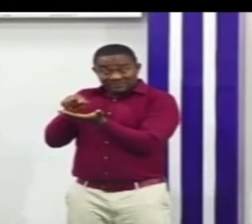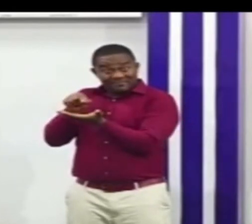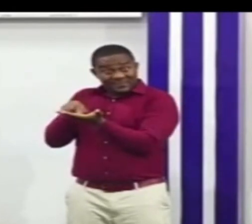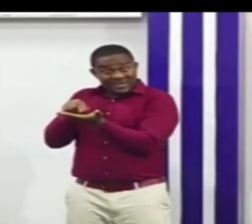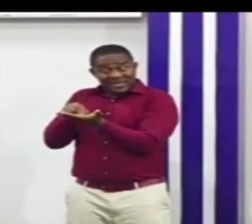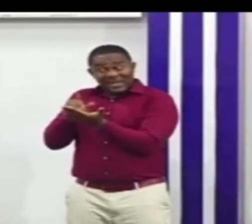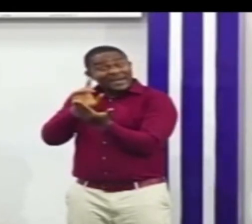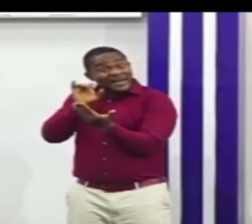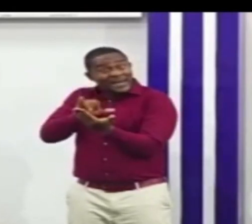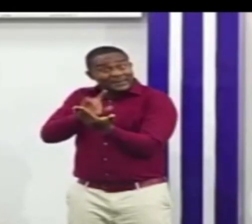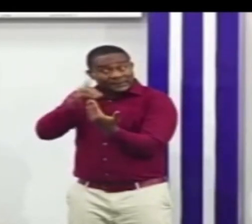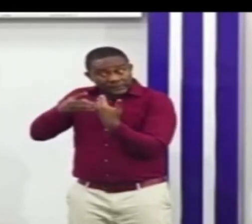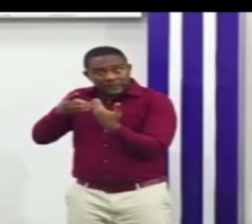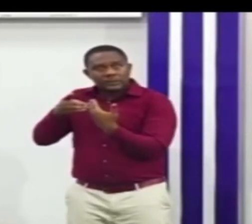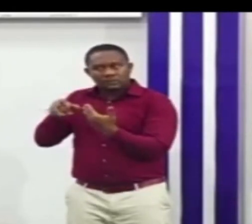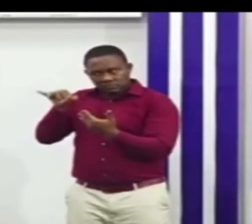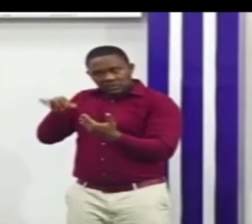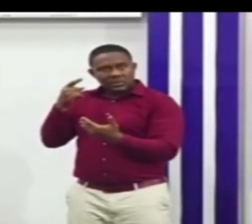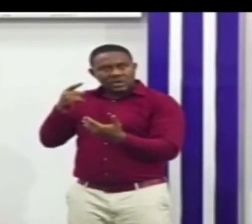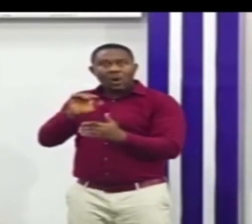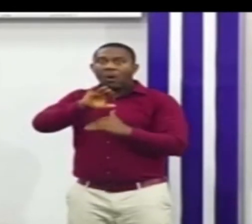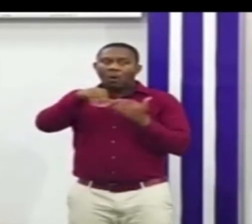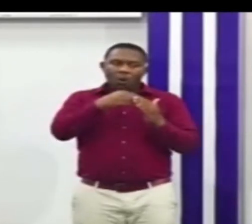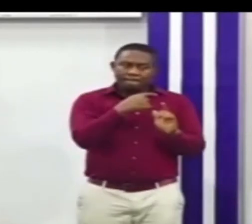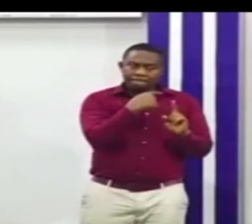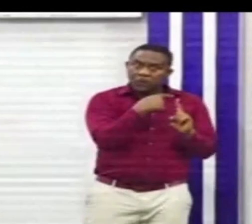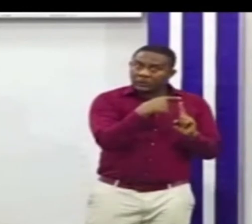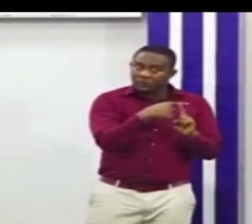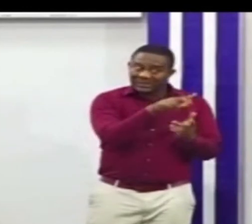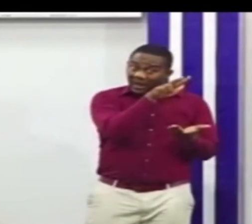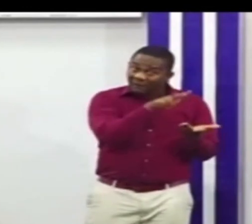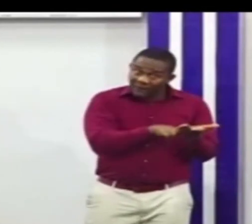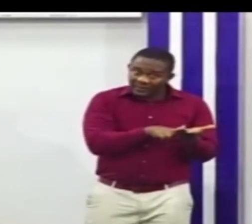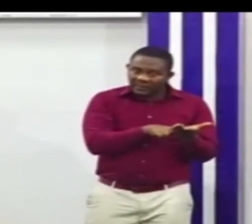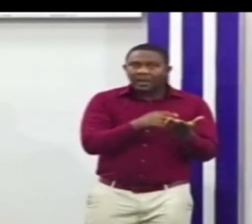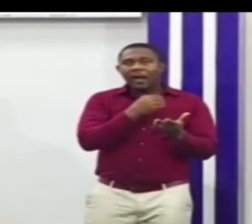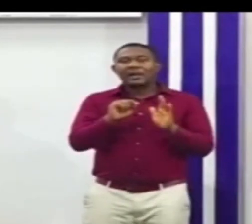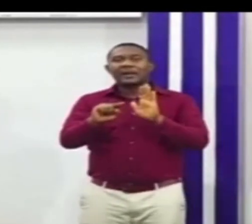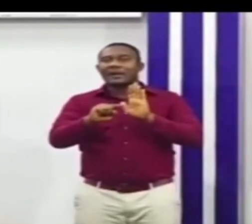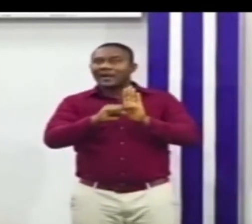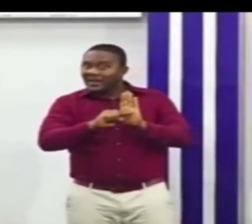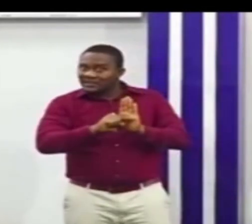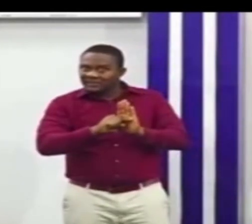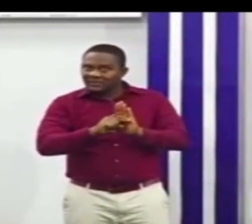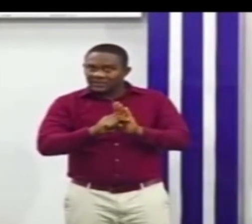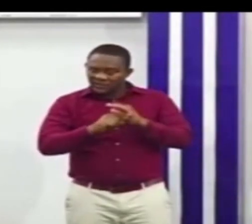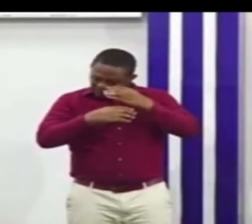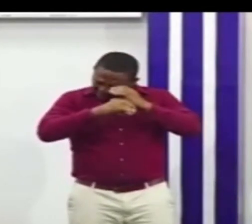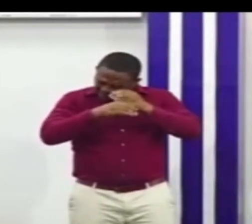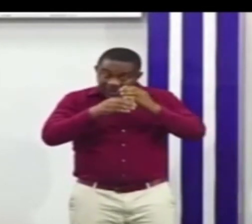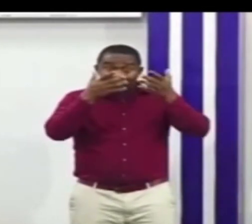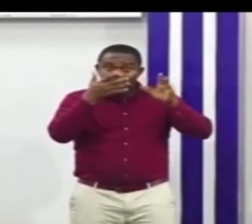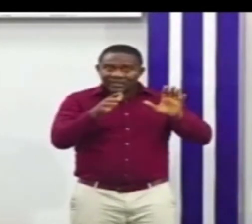total number of cases confirmed positive and also for the negative and that is what we have